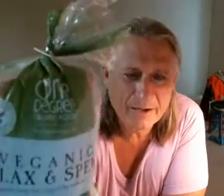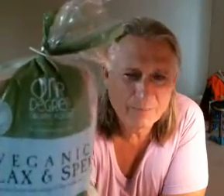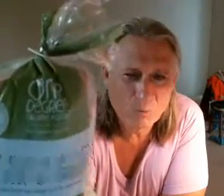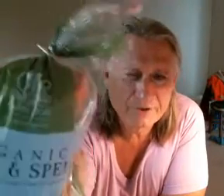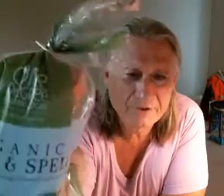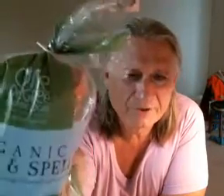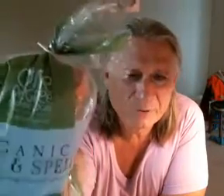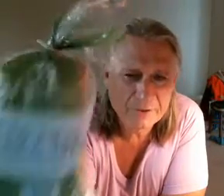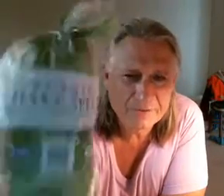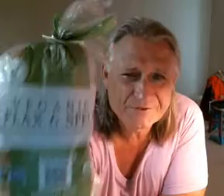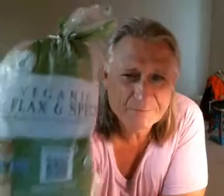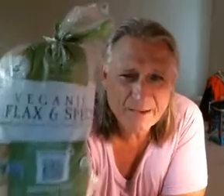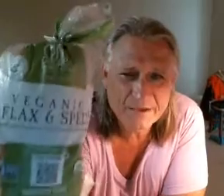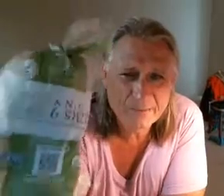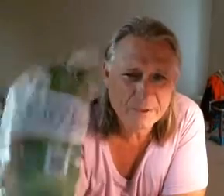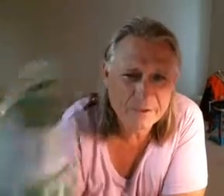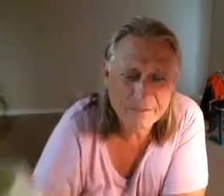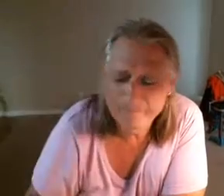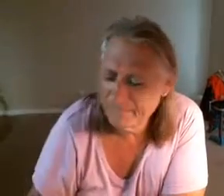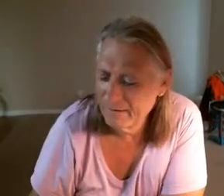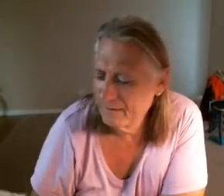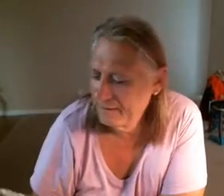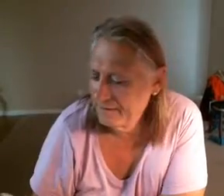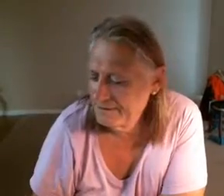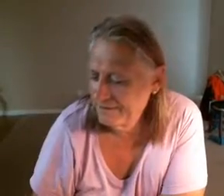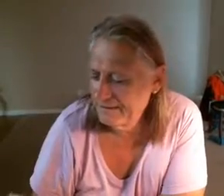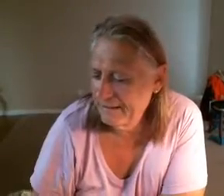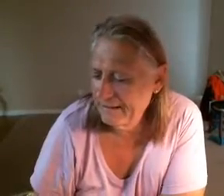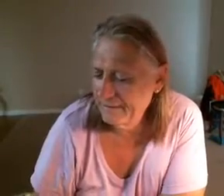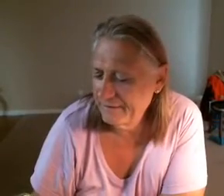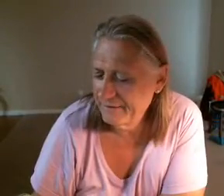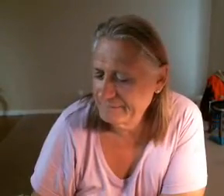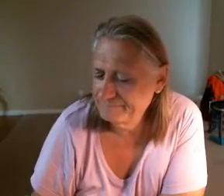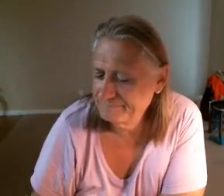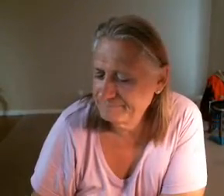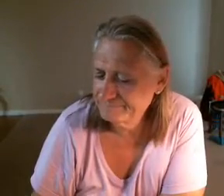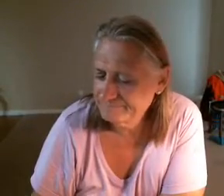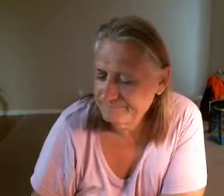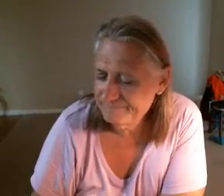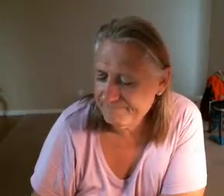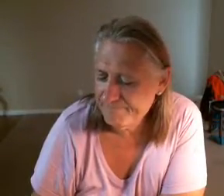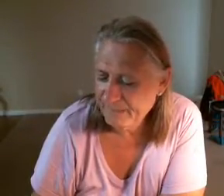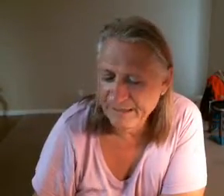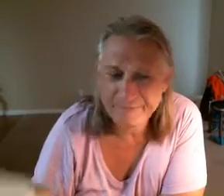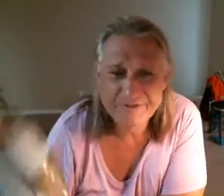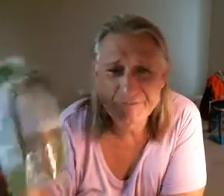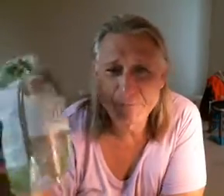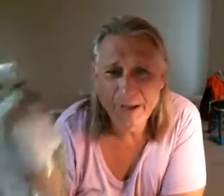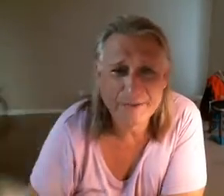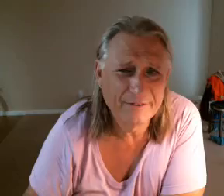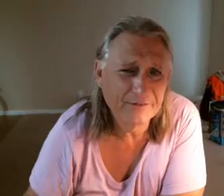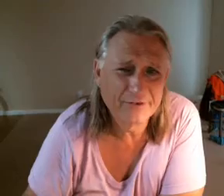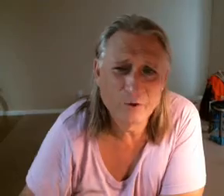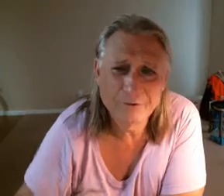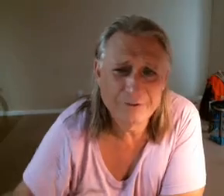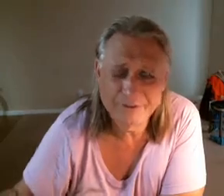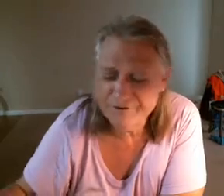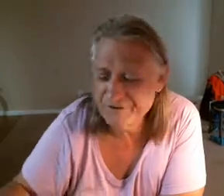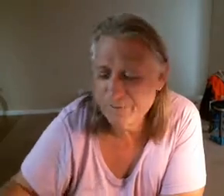one degree this bakery is in Canada and this bread is so delicious this is the